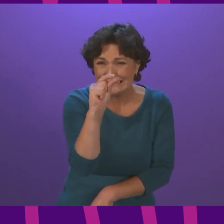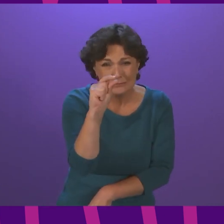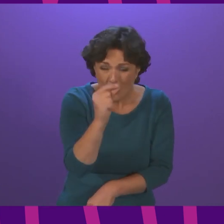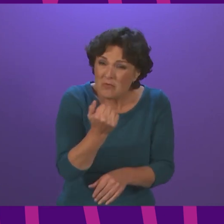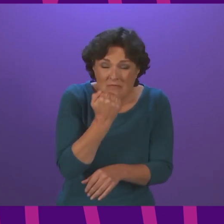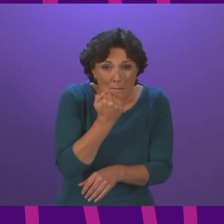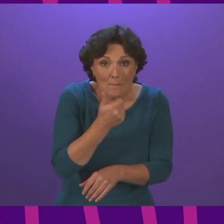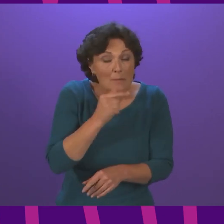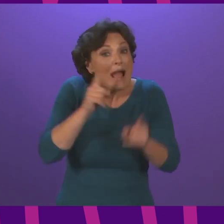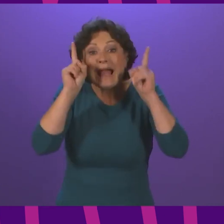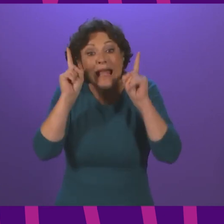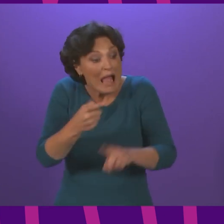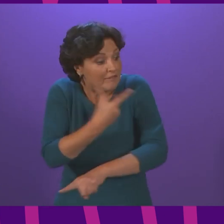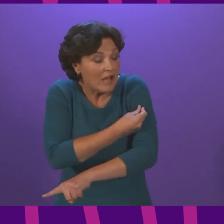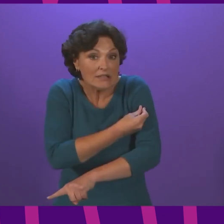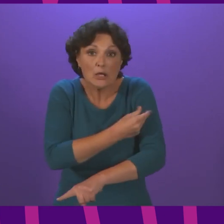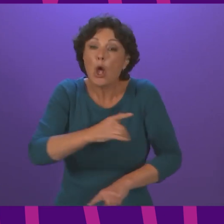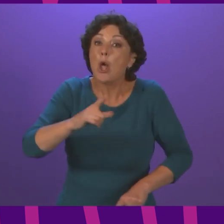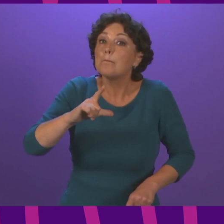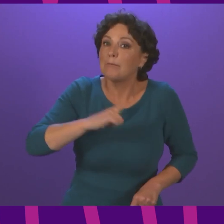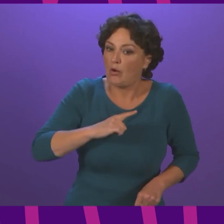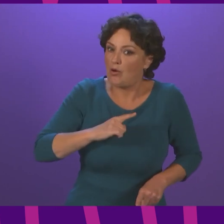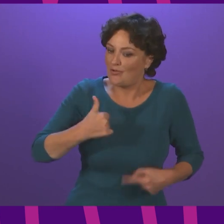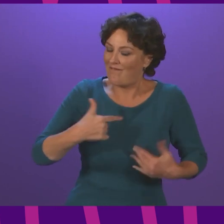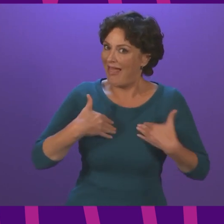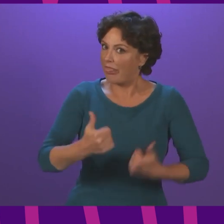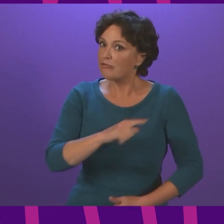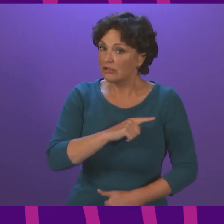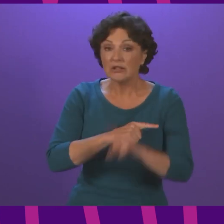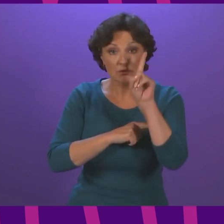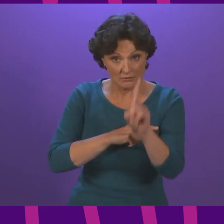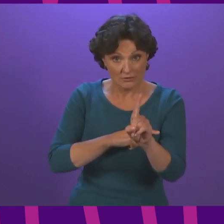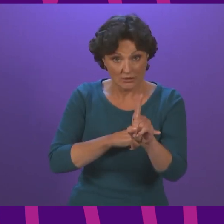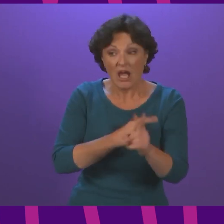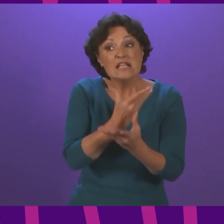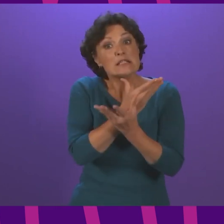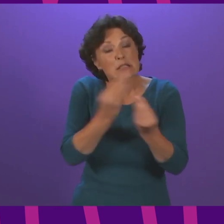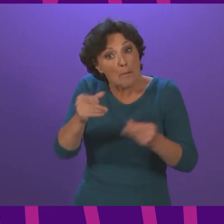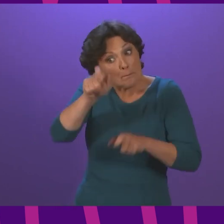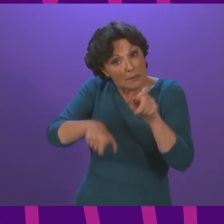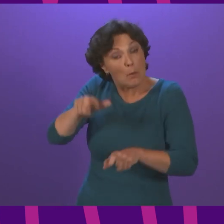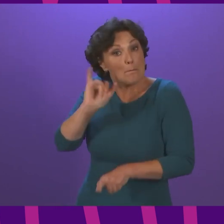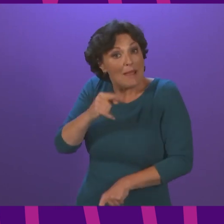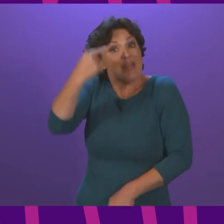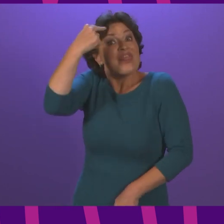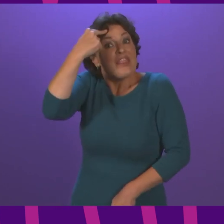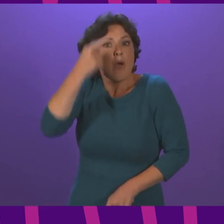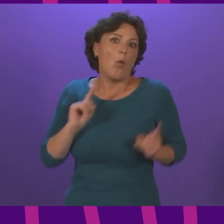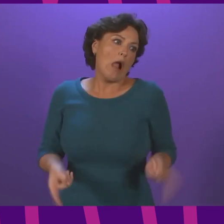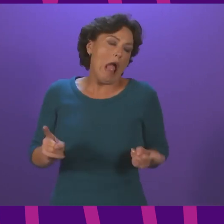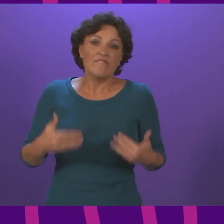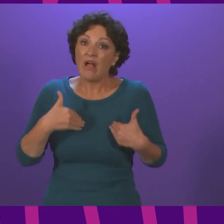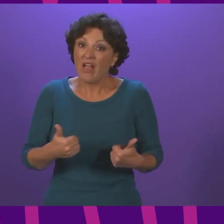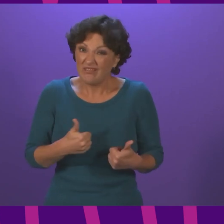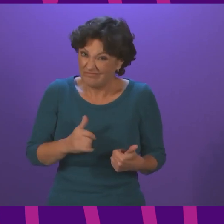medical reasons there may be people who believe that they cannot be vaccinated for medical reasons but actually in very few cases will that turn out to be the case